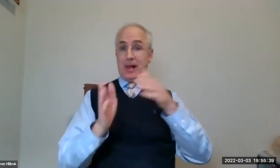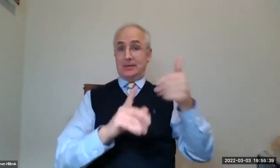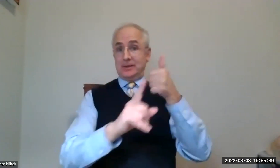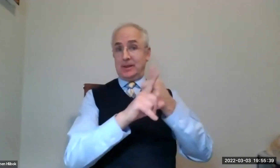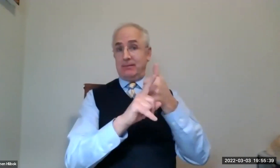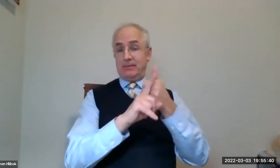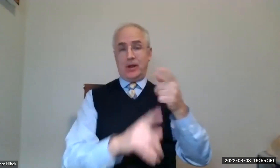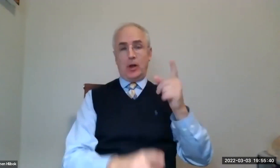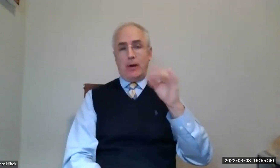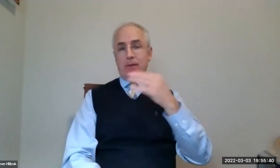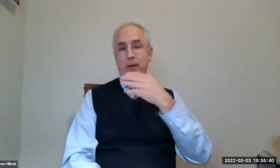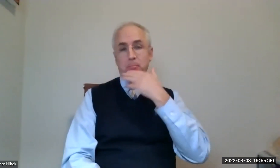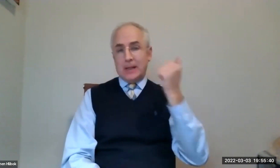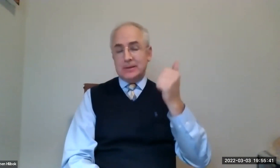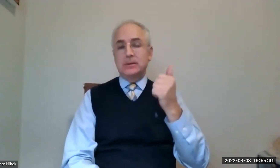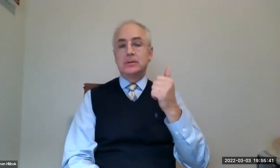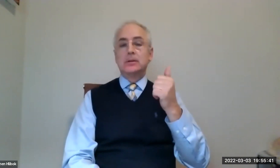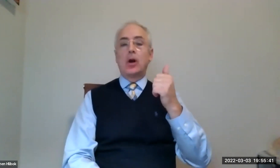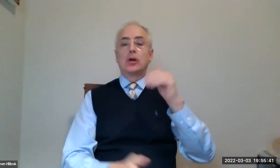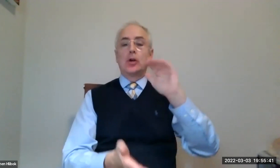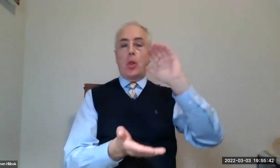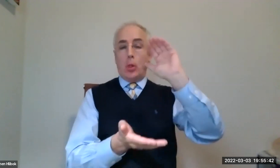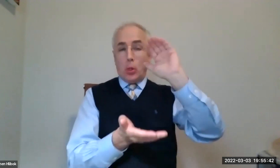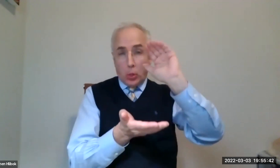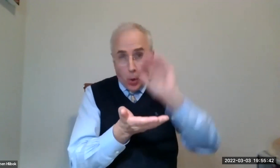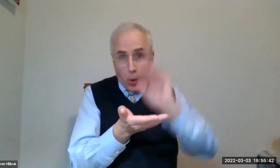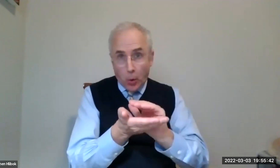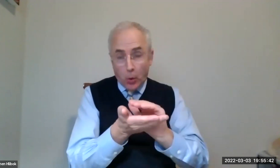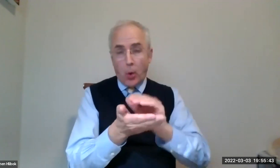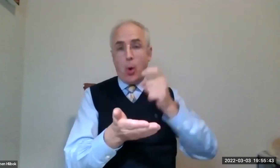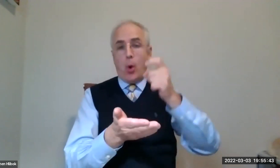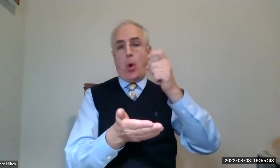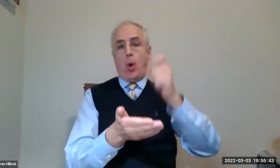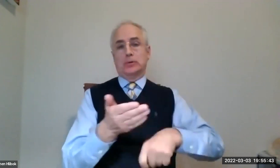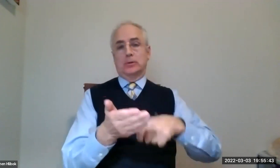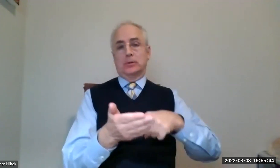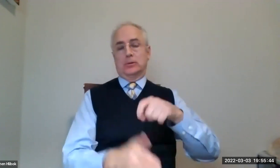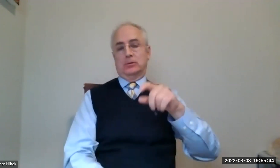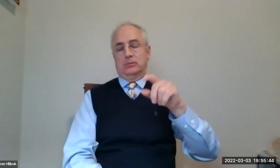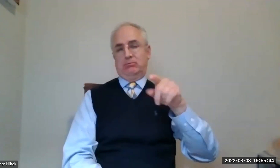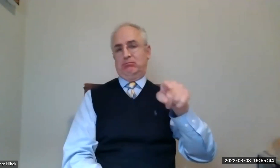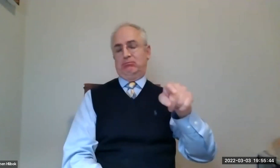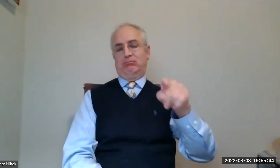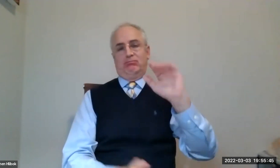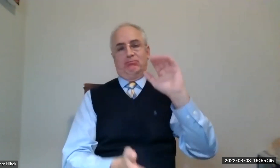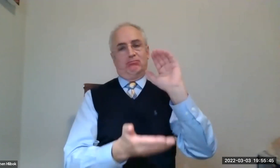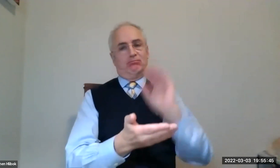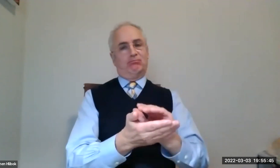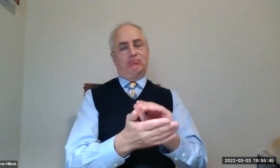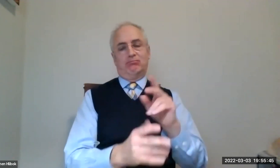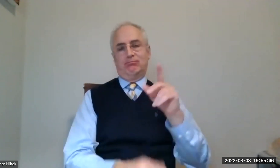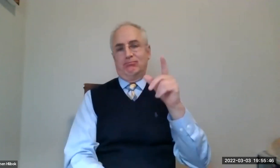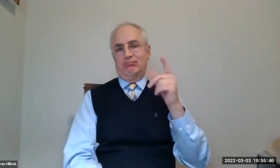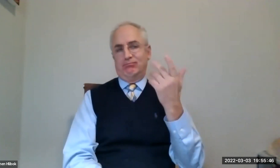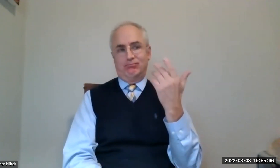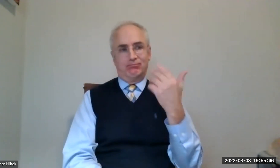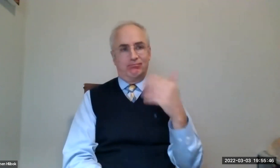The thrift savings plan or TSP is one of the best and least expensive options